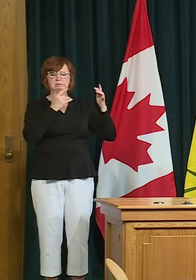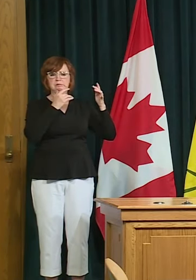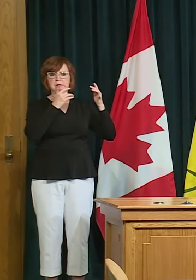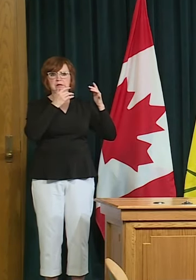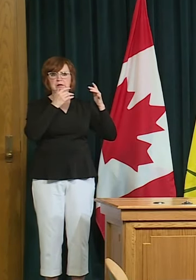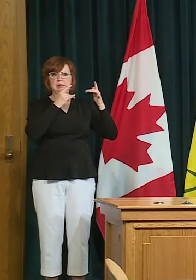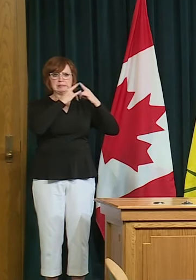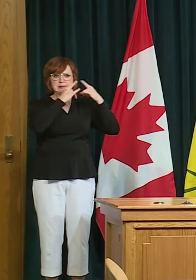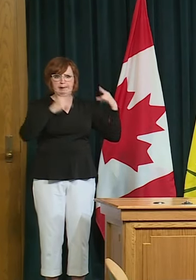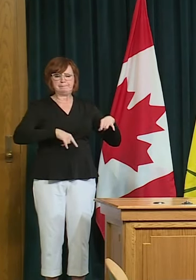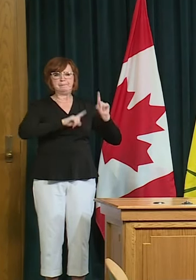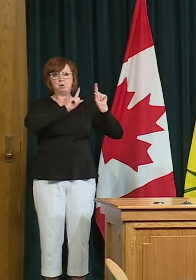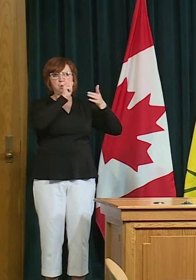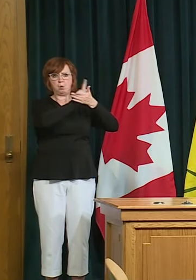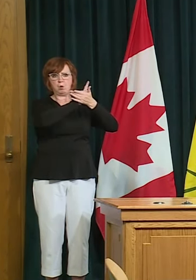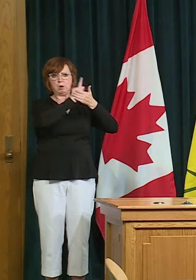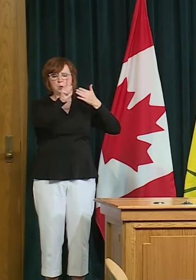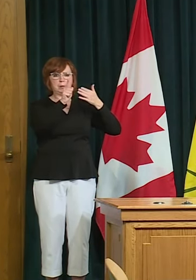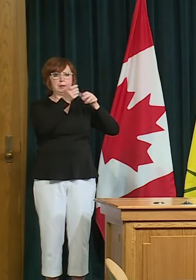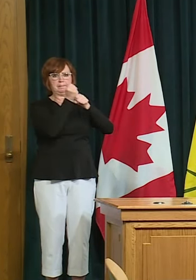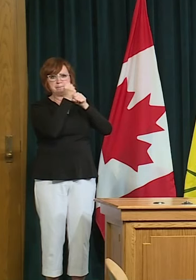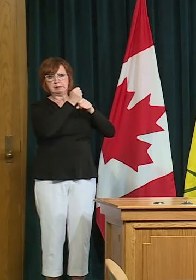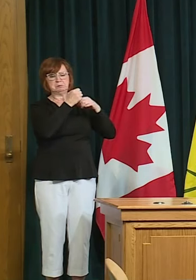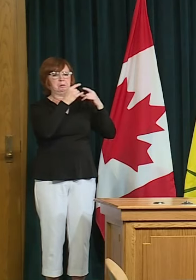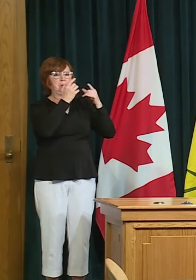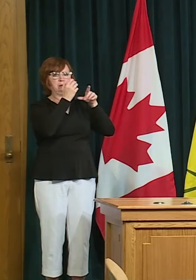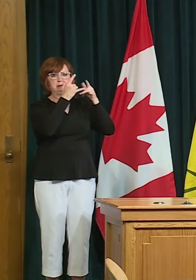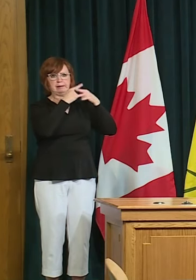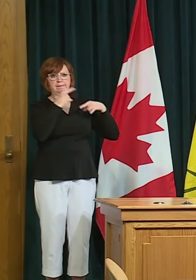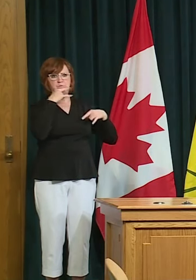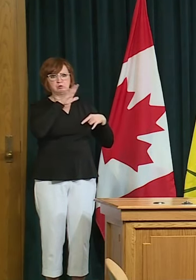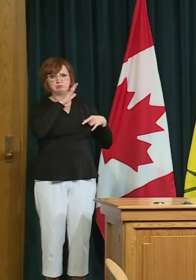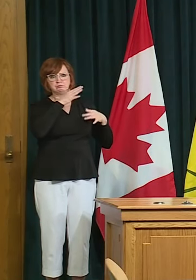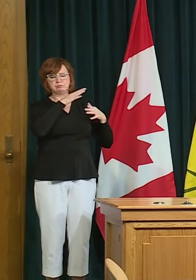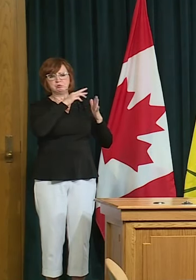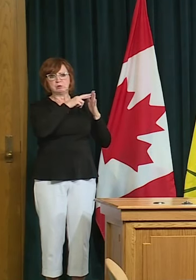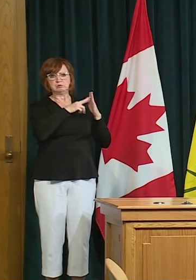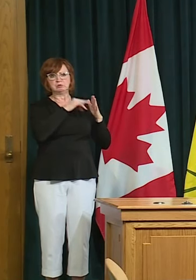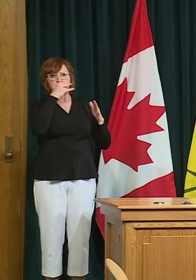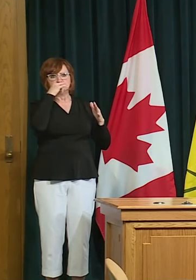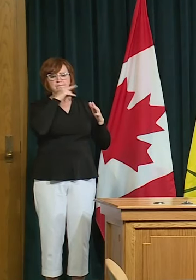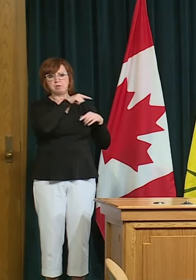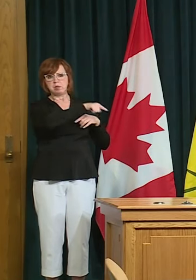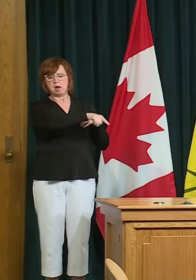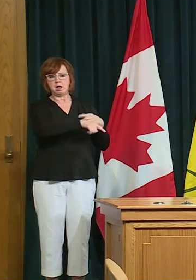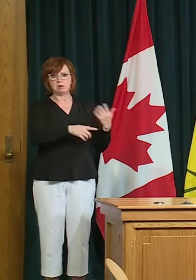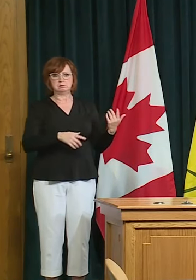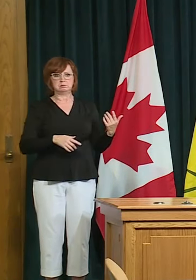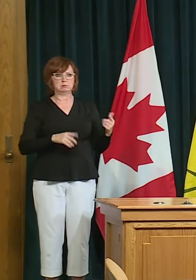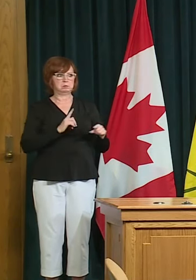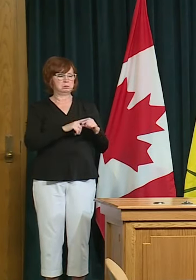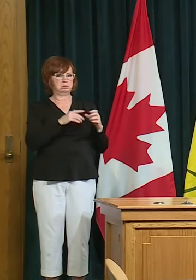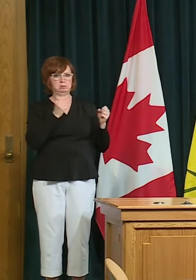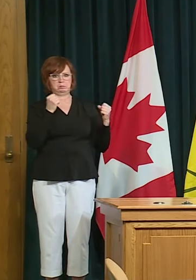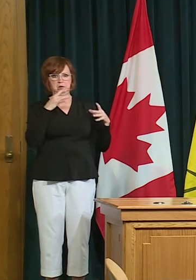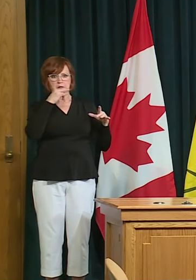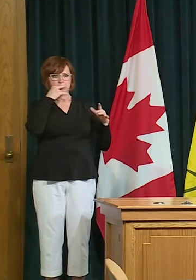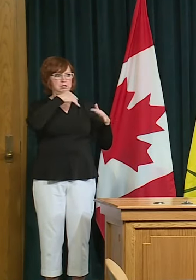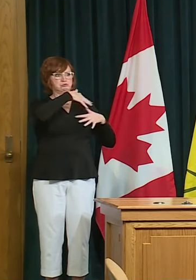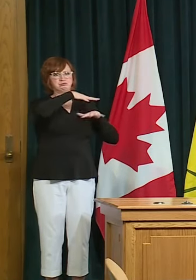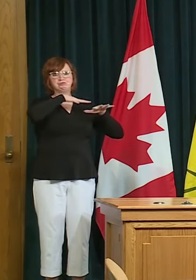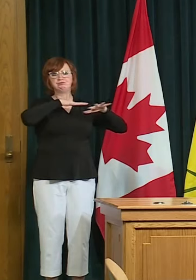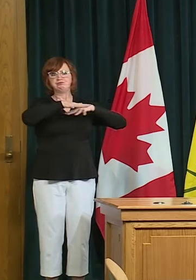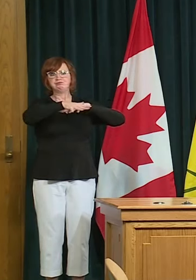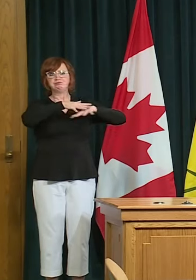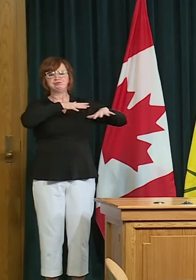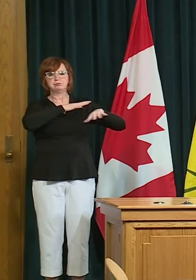but you still want to make it manageable and still reduce you know uncontrolled mixing at any age group where if you do get